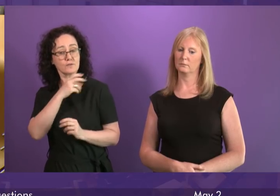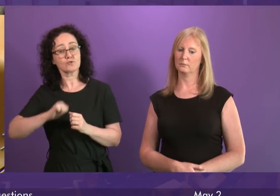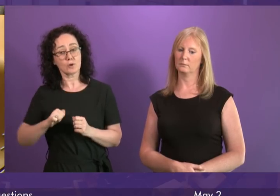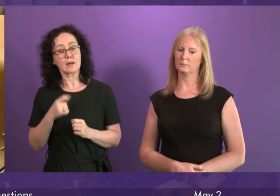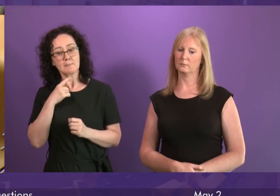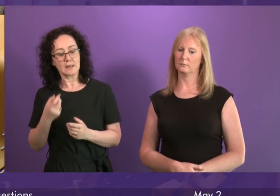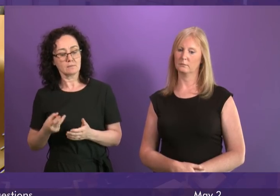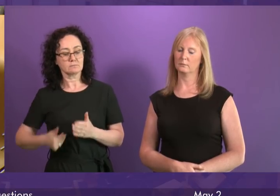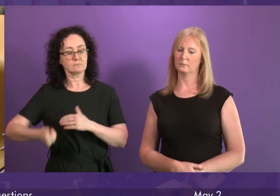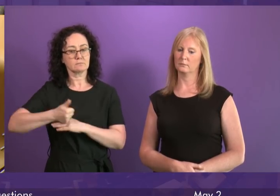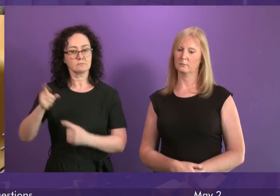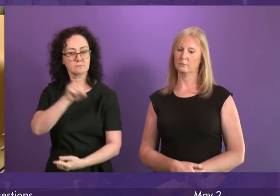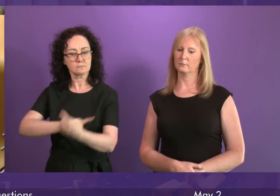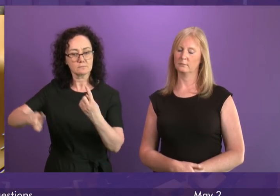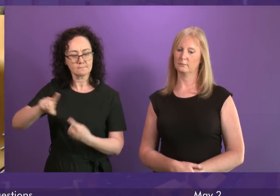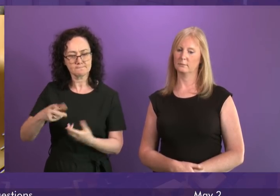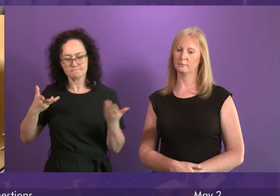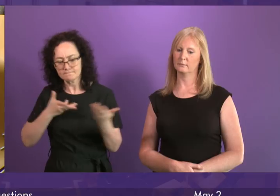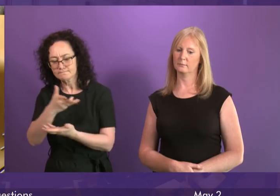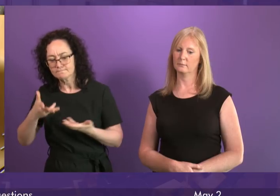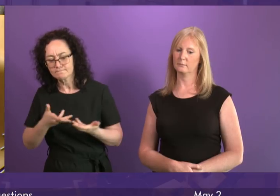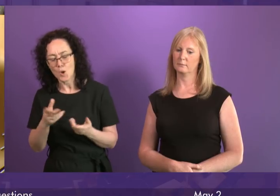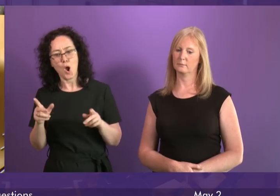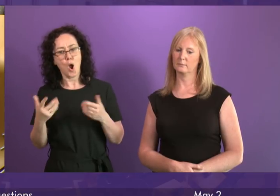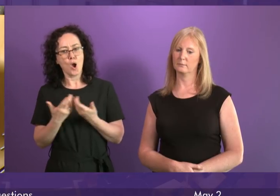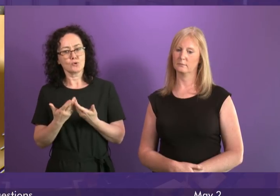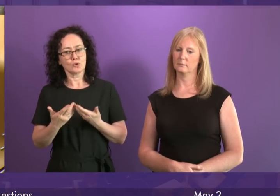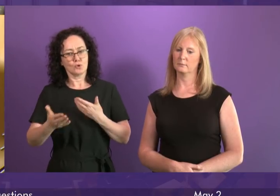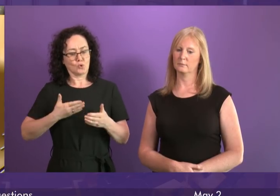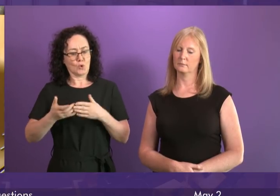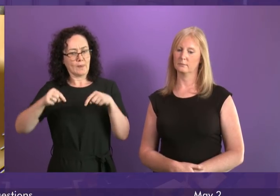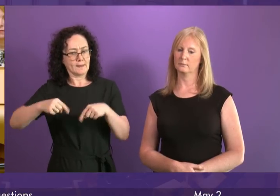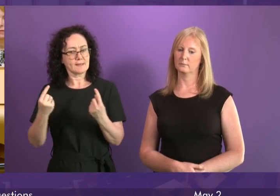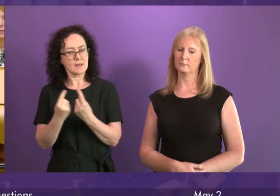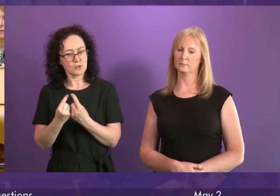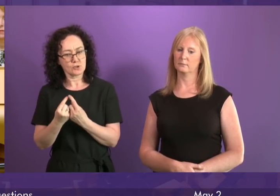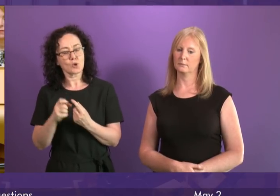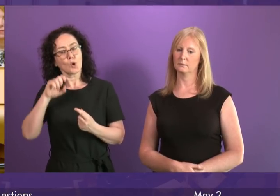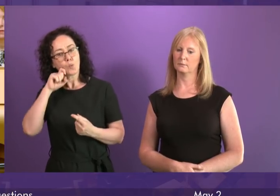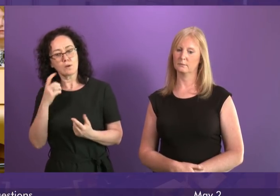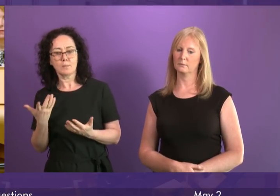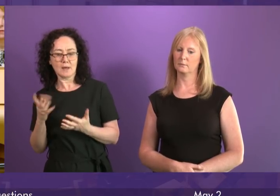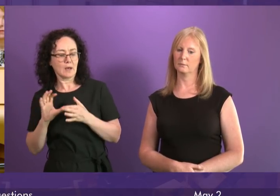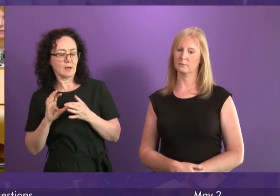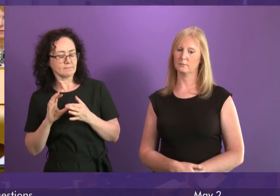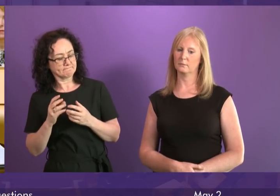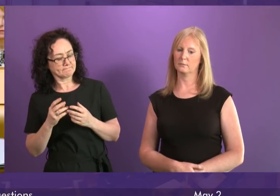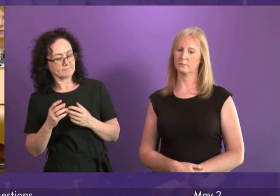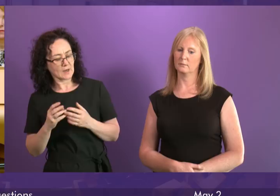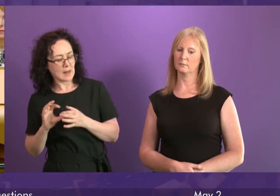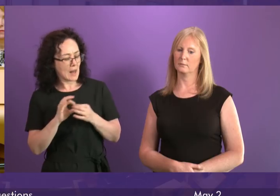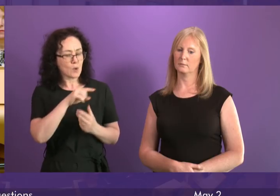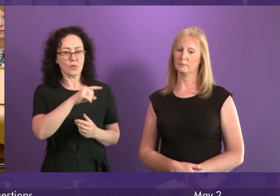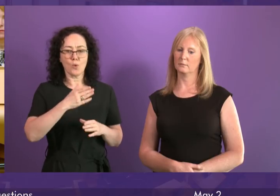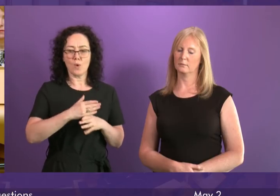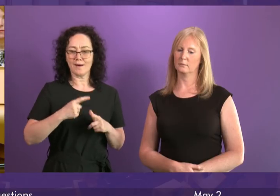in Scotland which will complement work being undertaken by public health England on the evidence for dependence on and withdrawal from prescribed